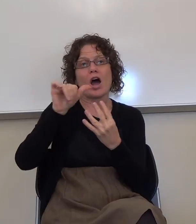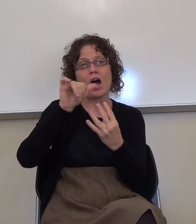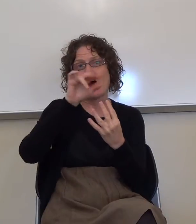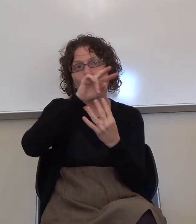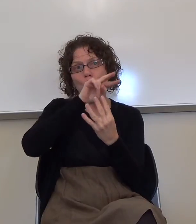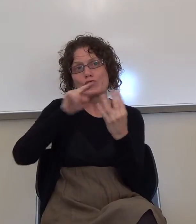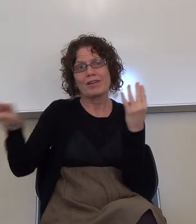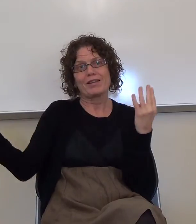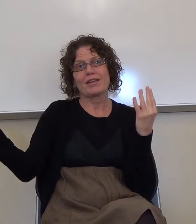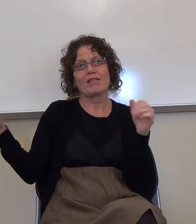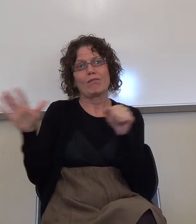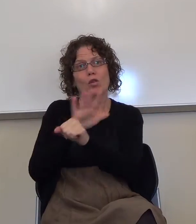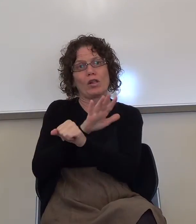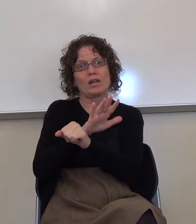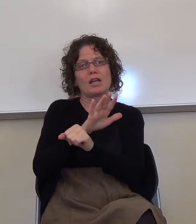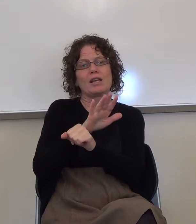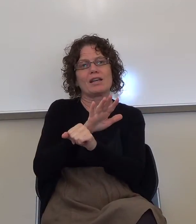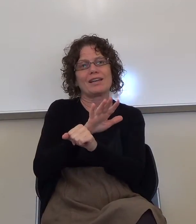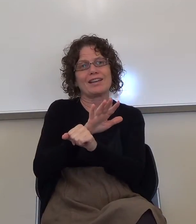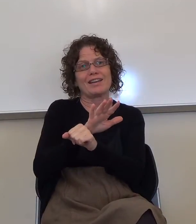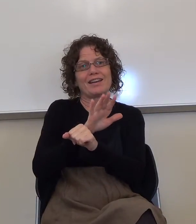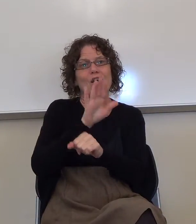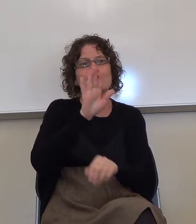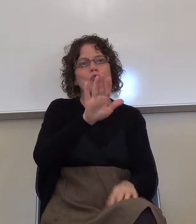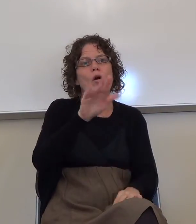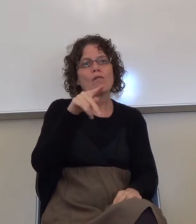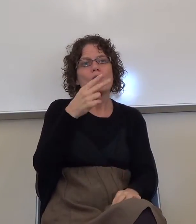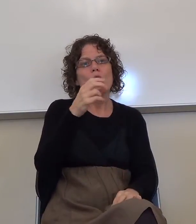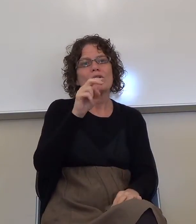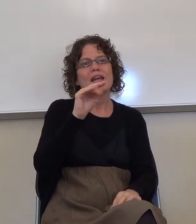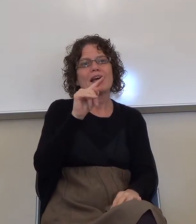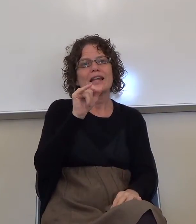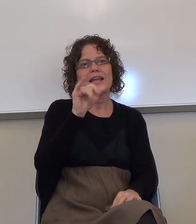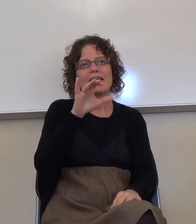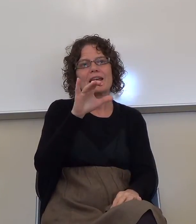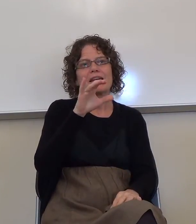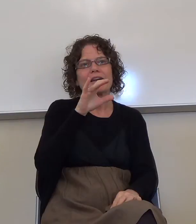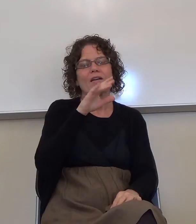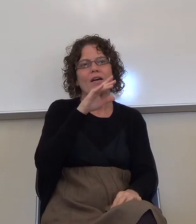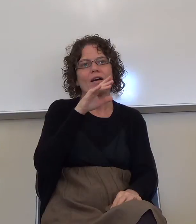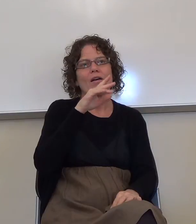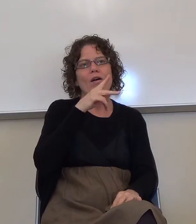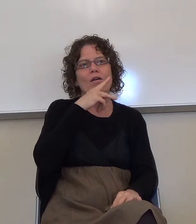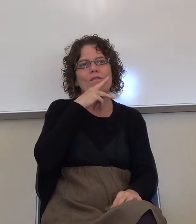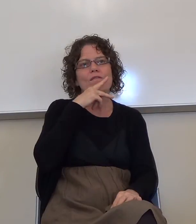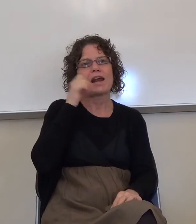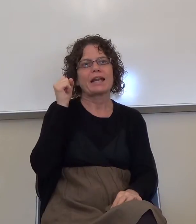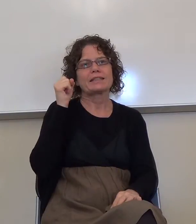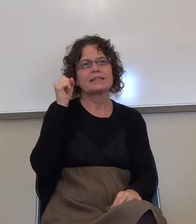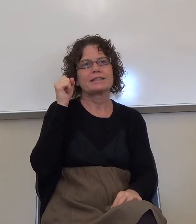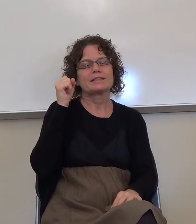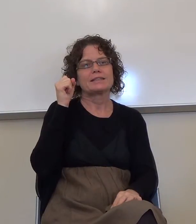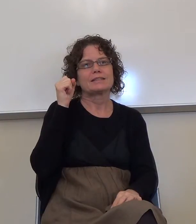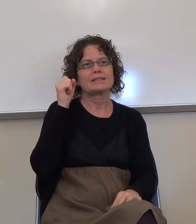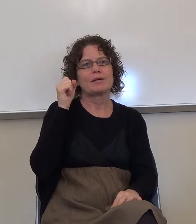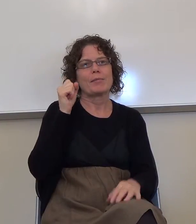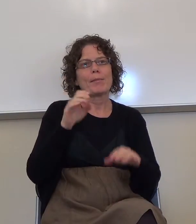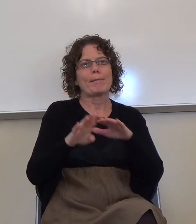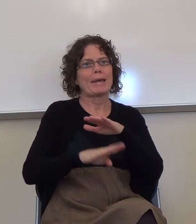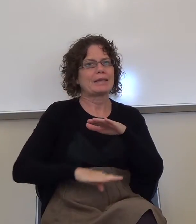your phonetic base is being pushed aside. Okay? And then the context, you're not,